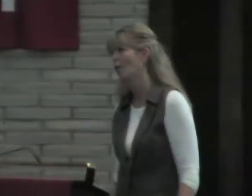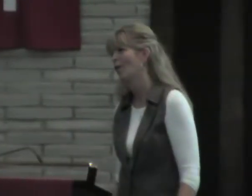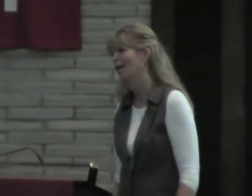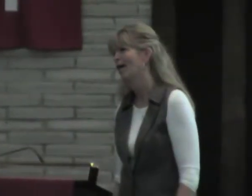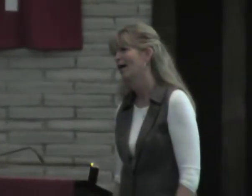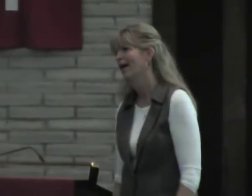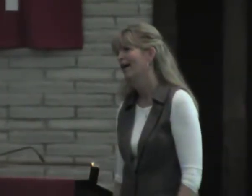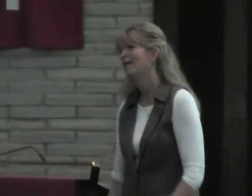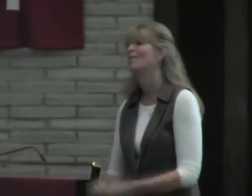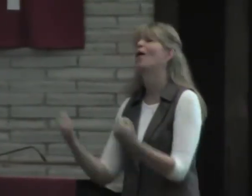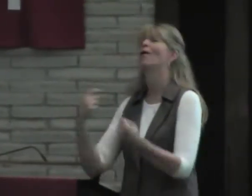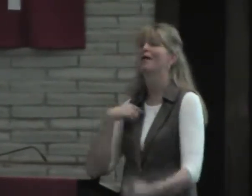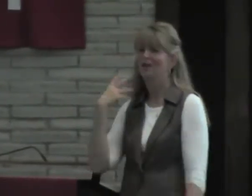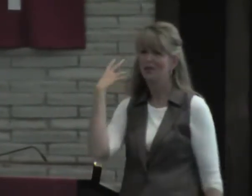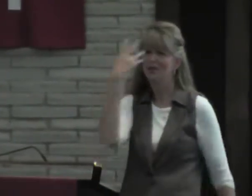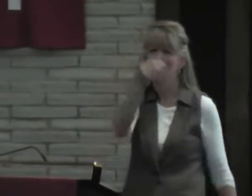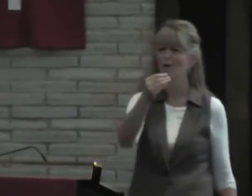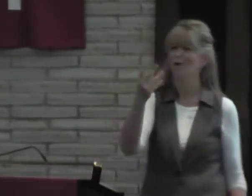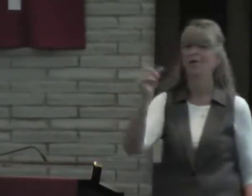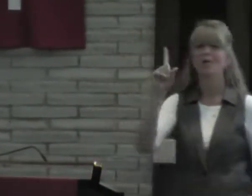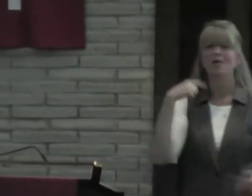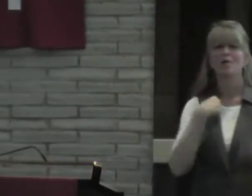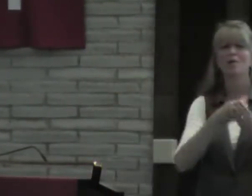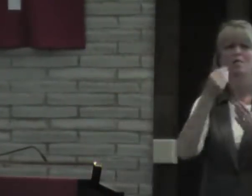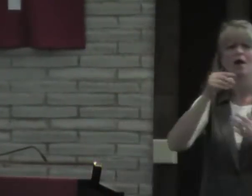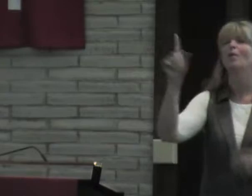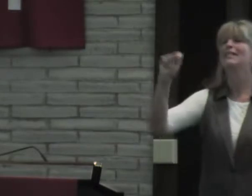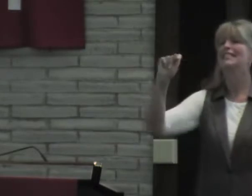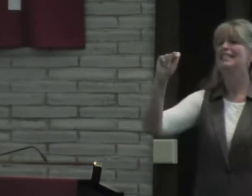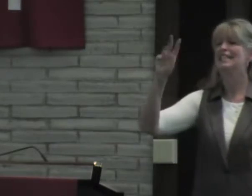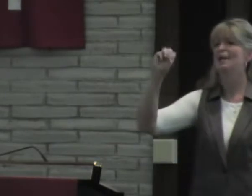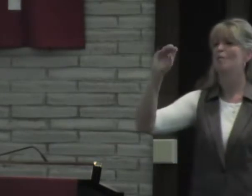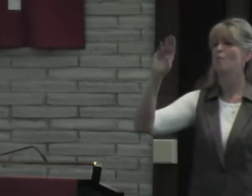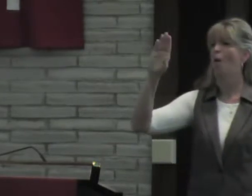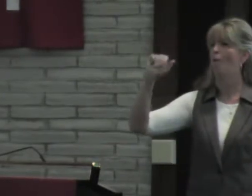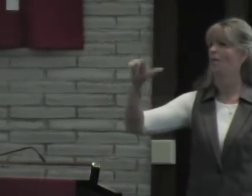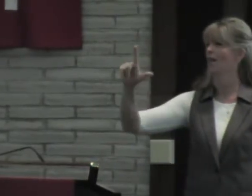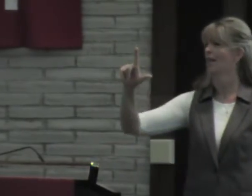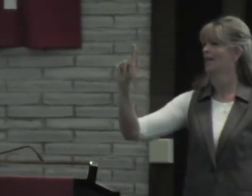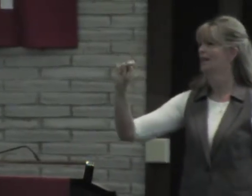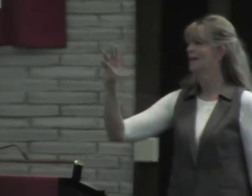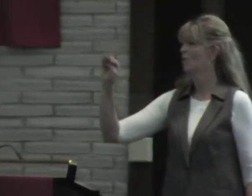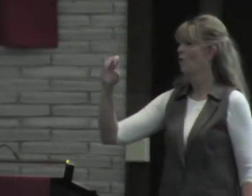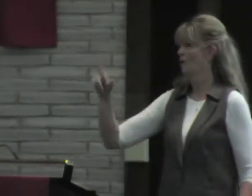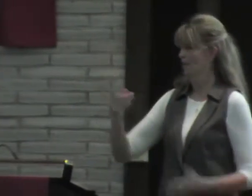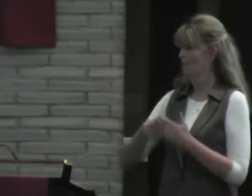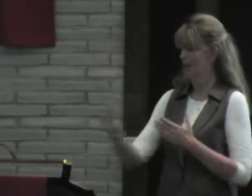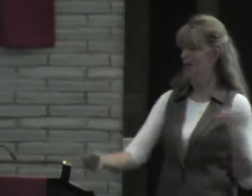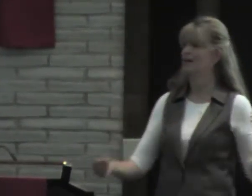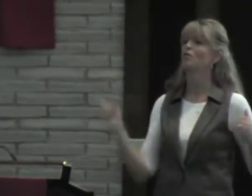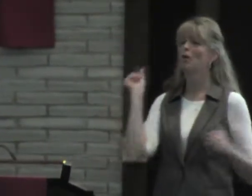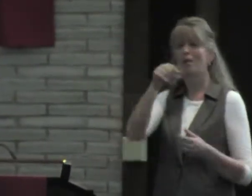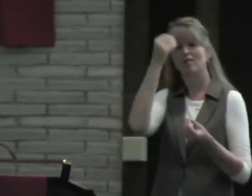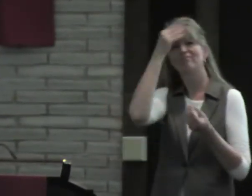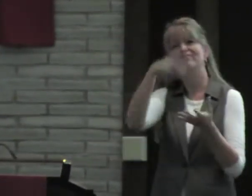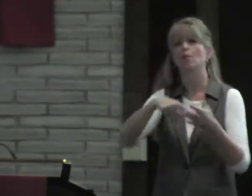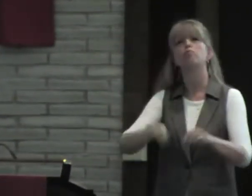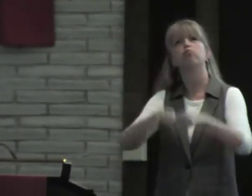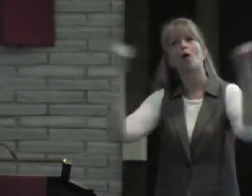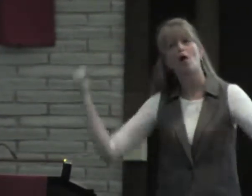So it was broke. So I had to go back. don't have to about it. Oh, I got at-Mobile. Got it at T-Mobile. I had to go back